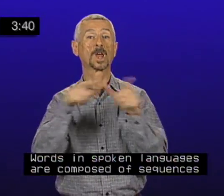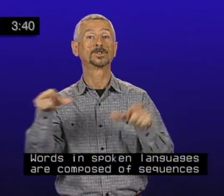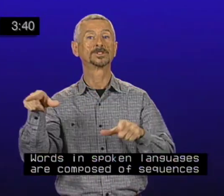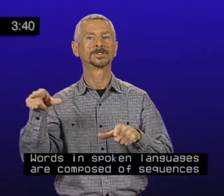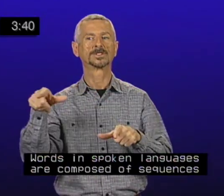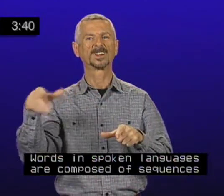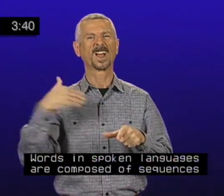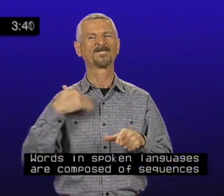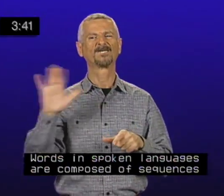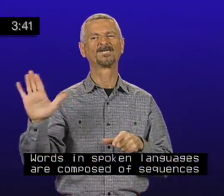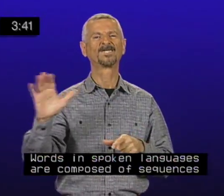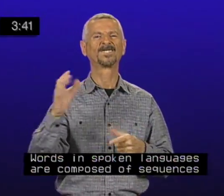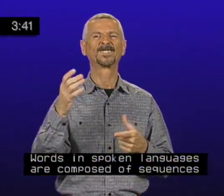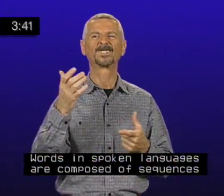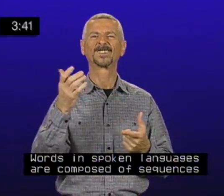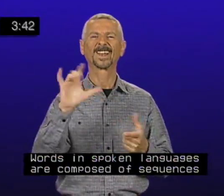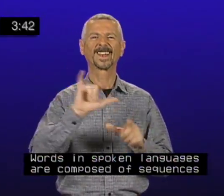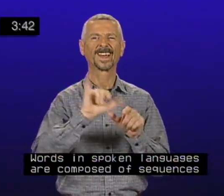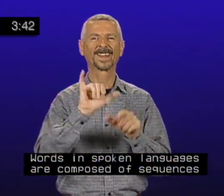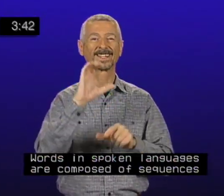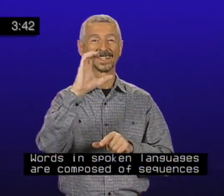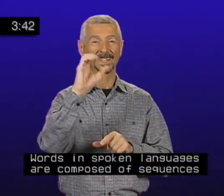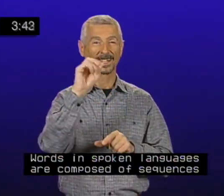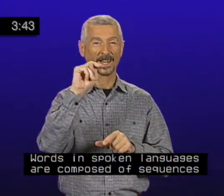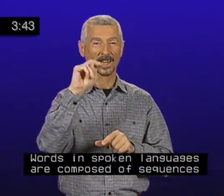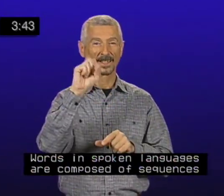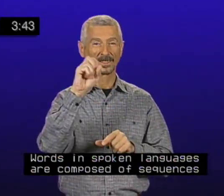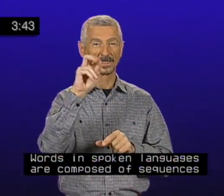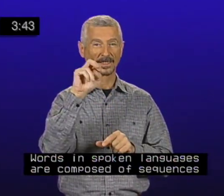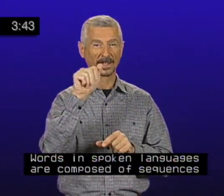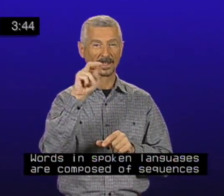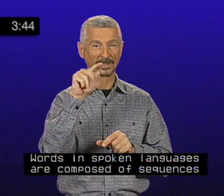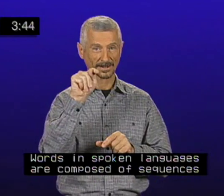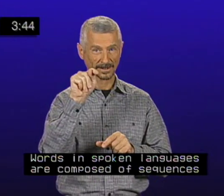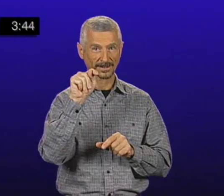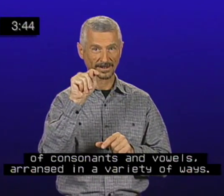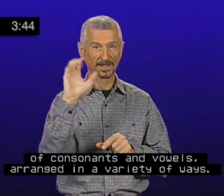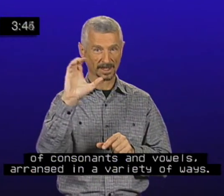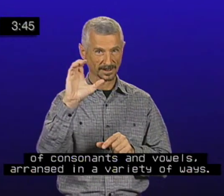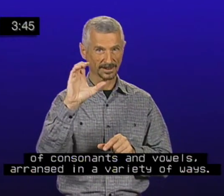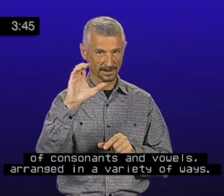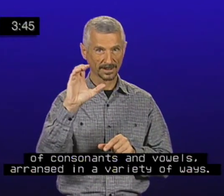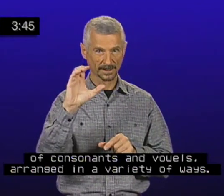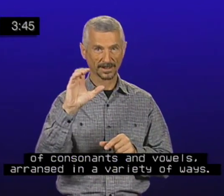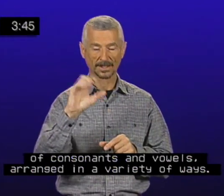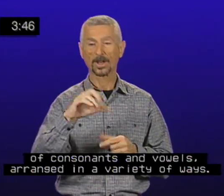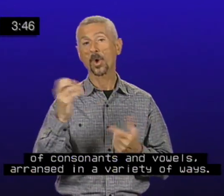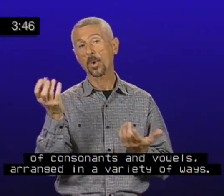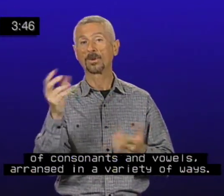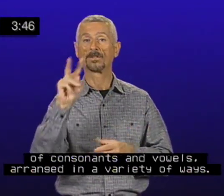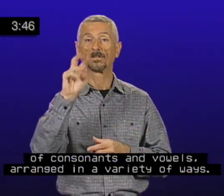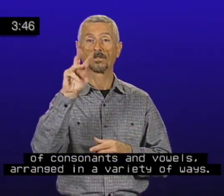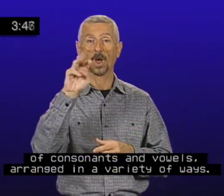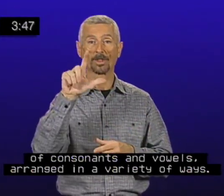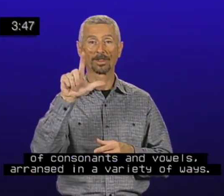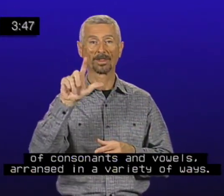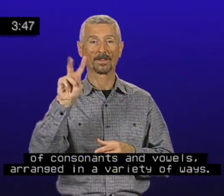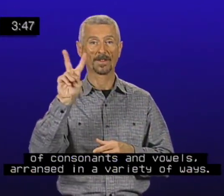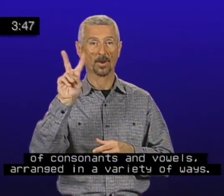Words in spoken languages are composed of sequences of consonants and vowels, arranged in a variety of